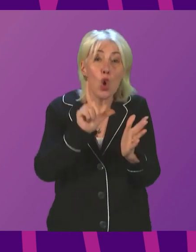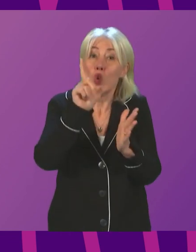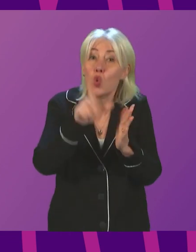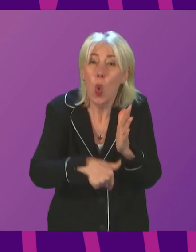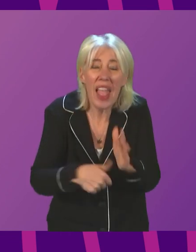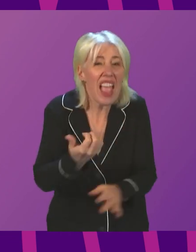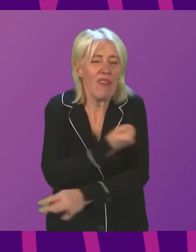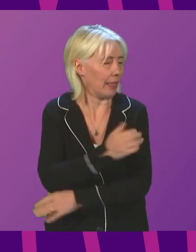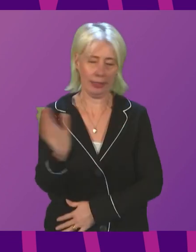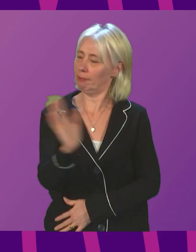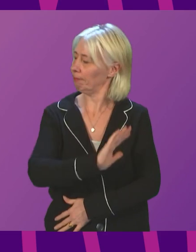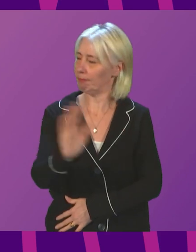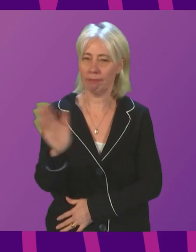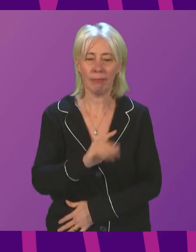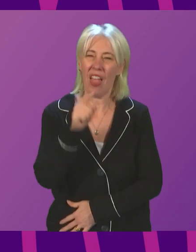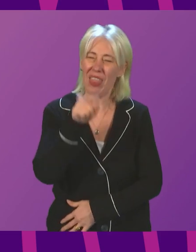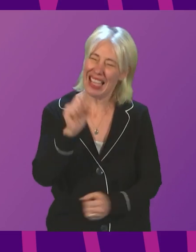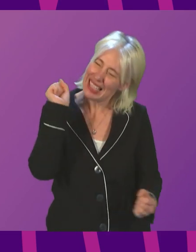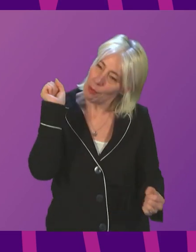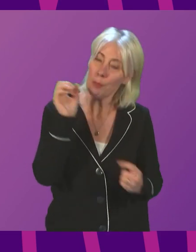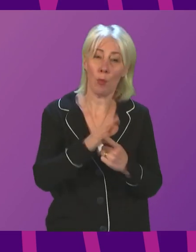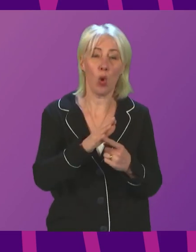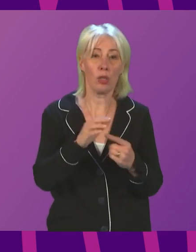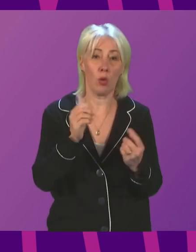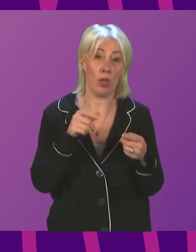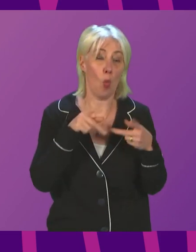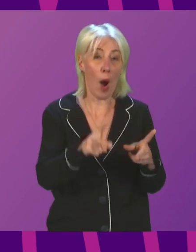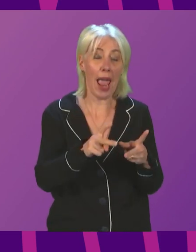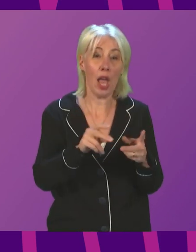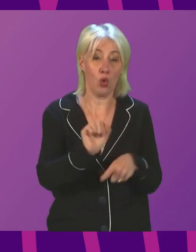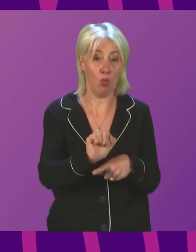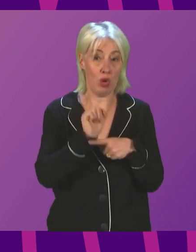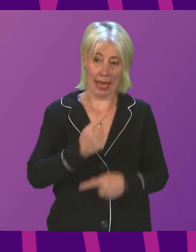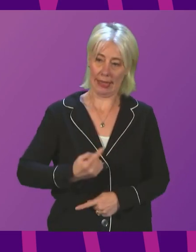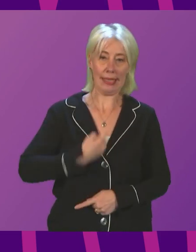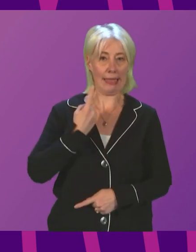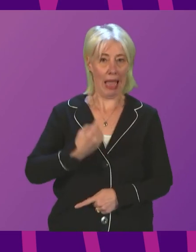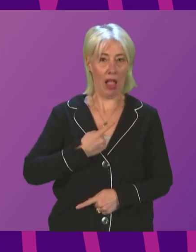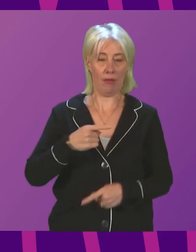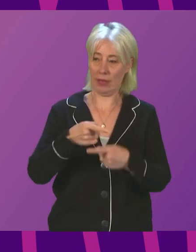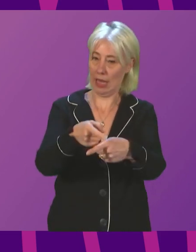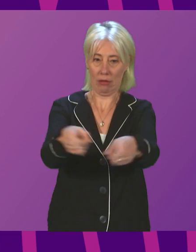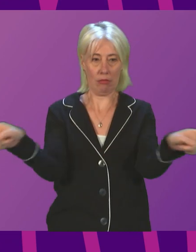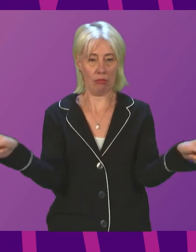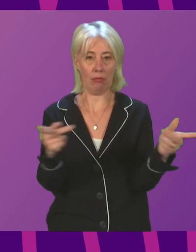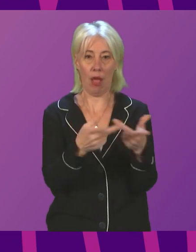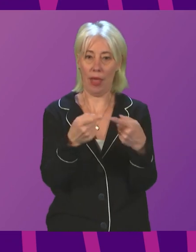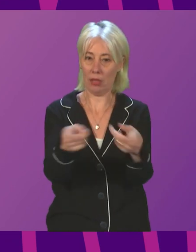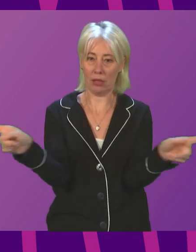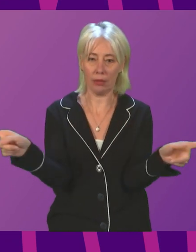vaccinated and it remains the single most important thing any of us can do to protect ourselves and the people around us.